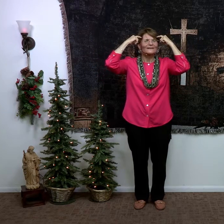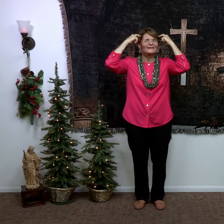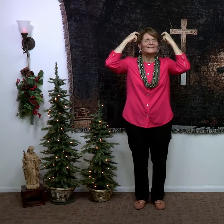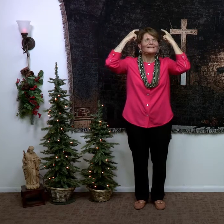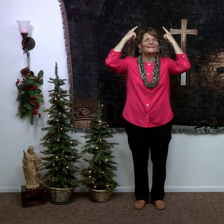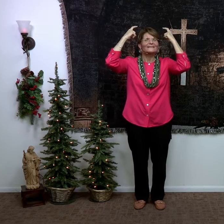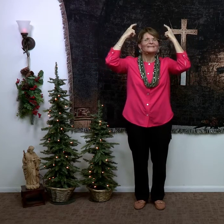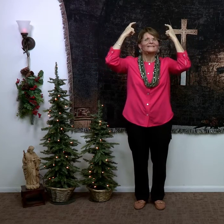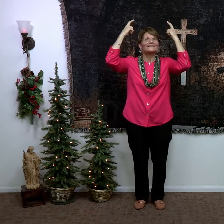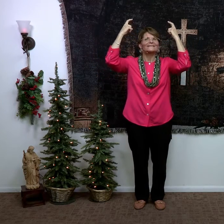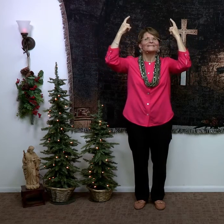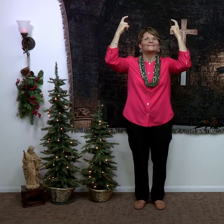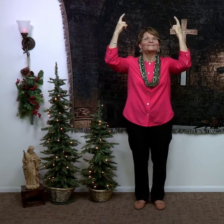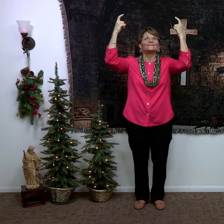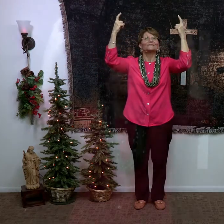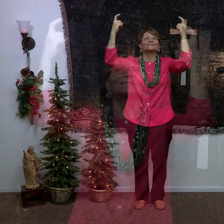dreams